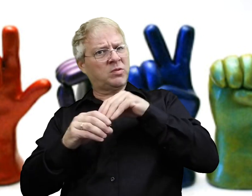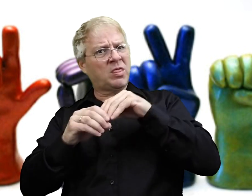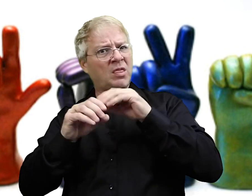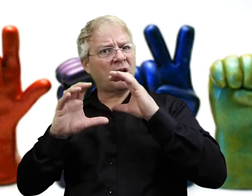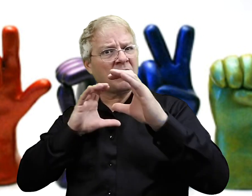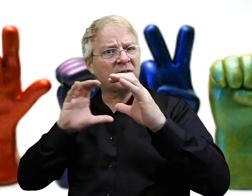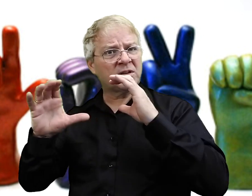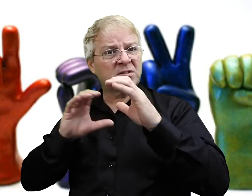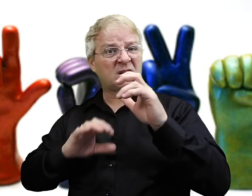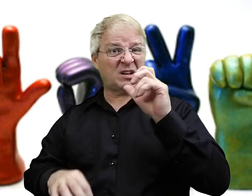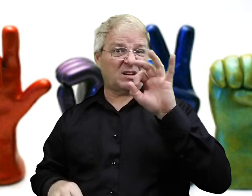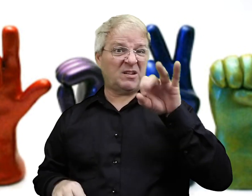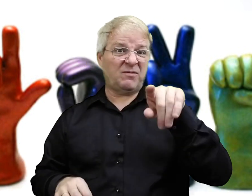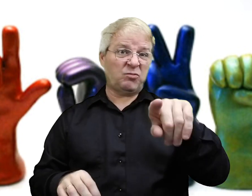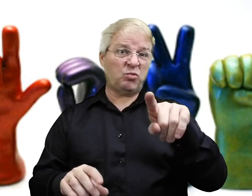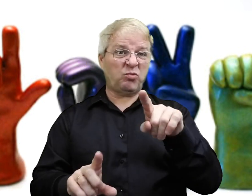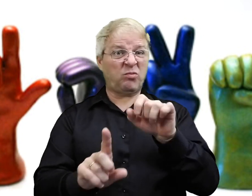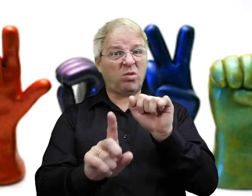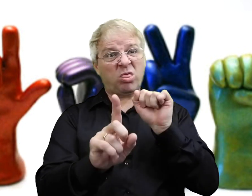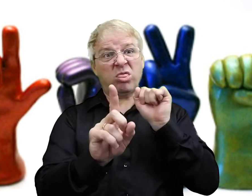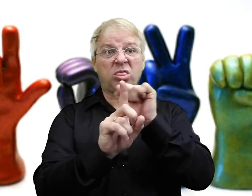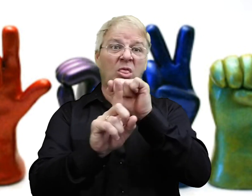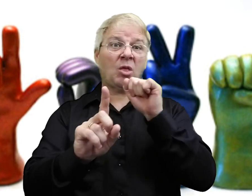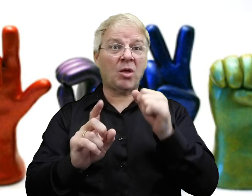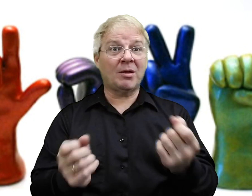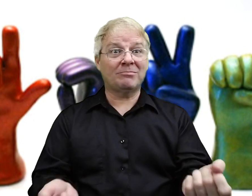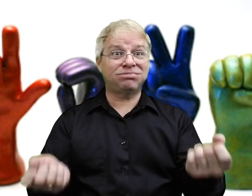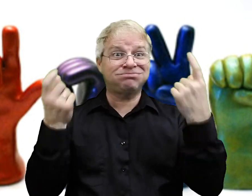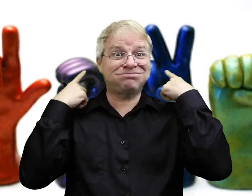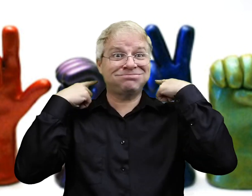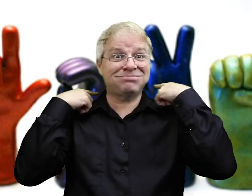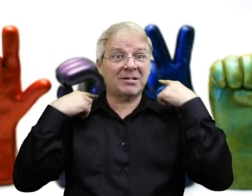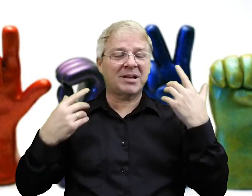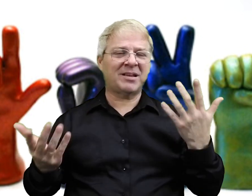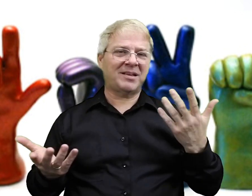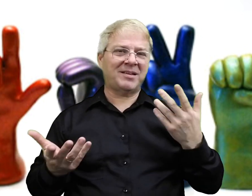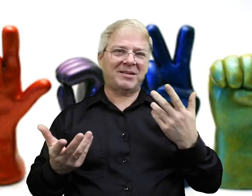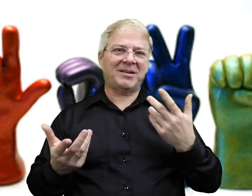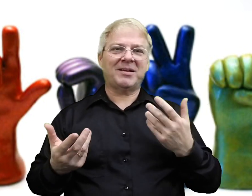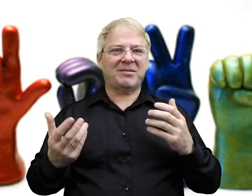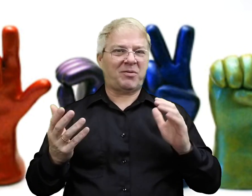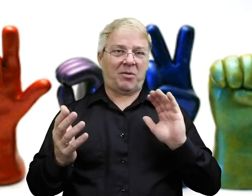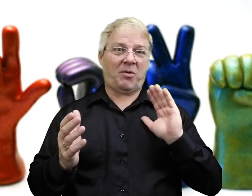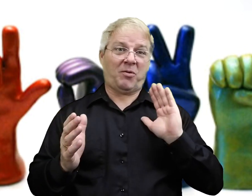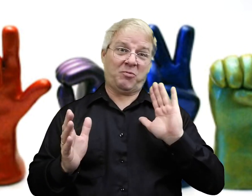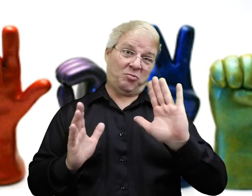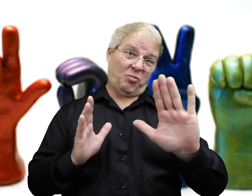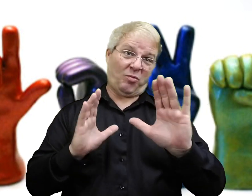They want you to be involved in the conversation. If you try to pretend that you understand and it goes right over your head.